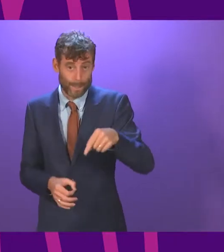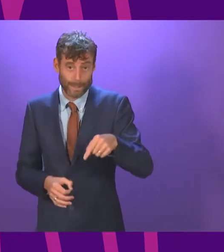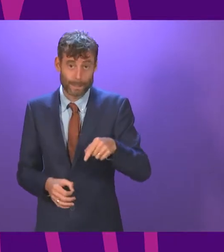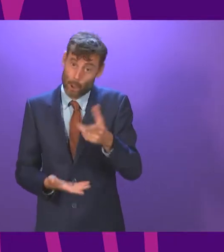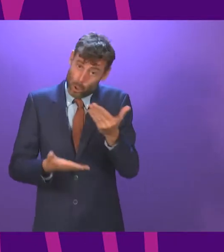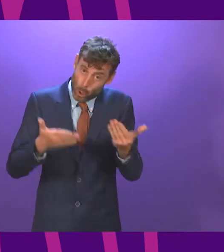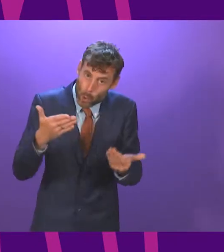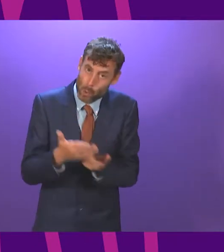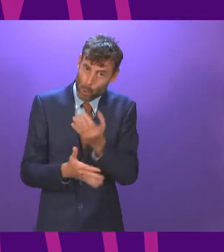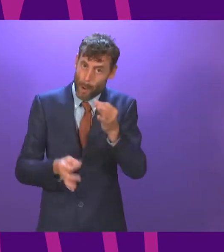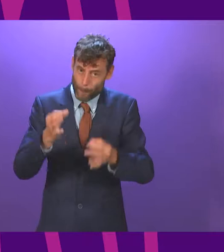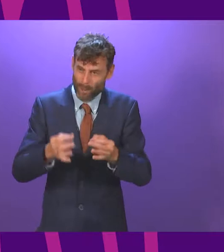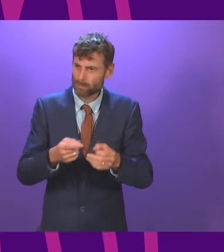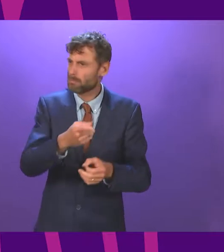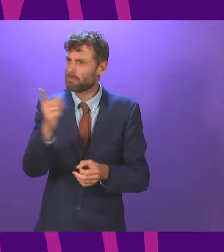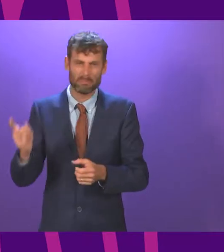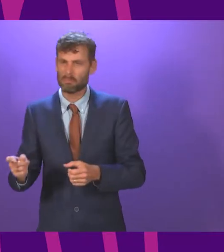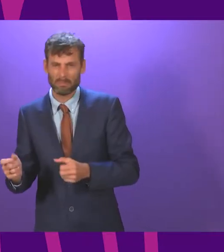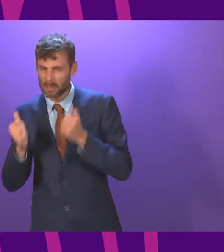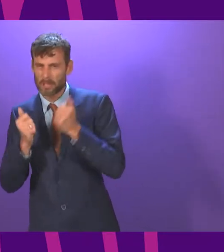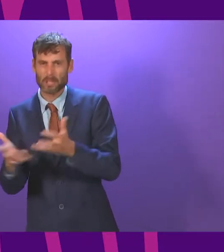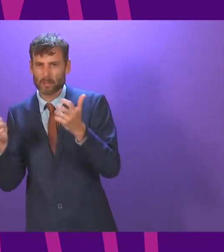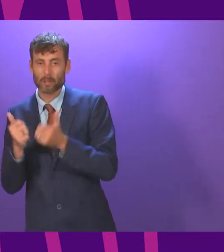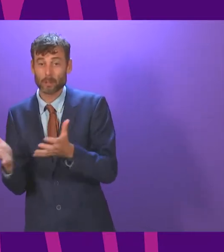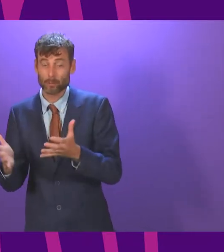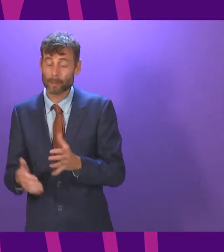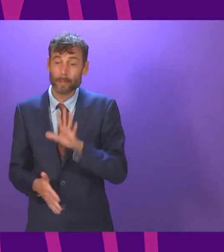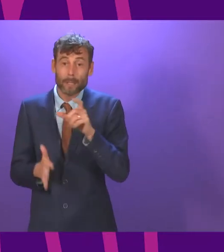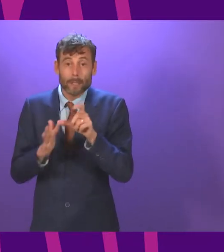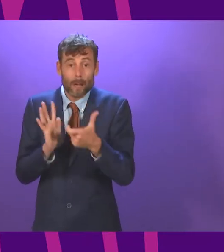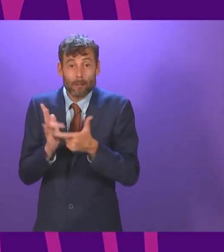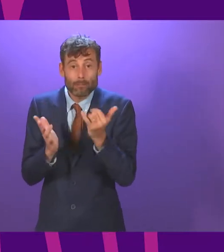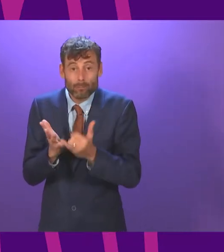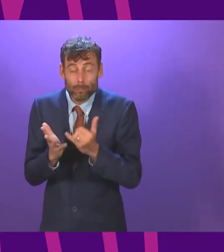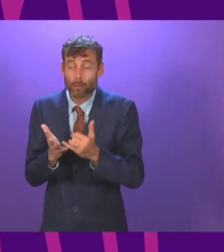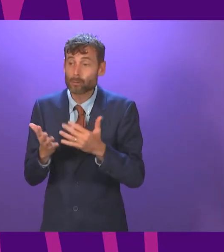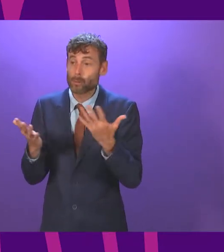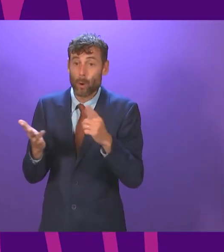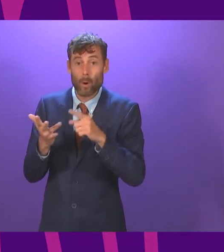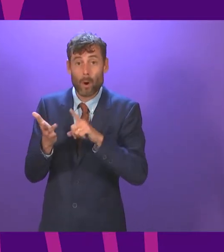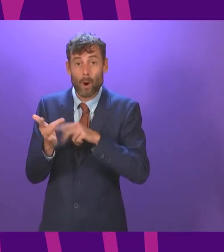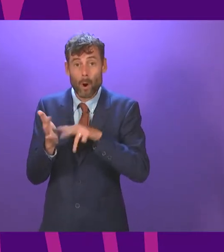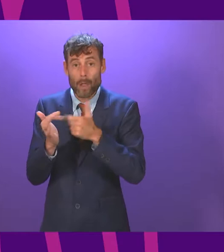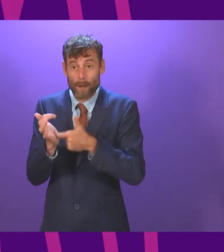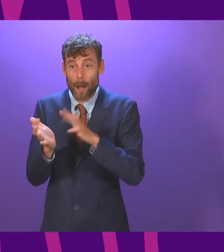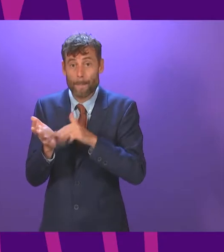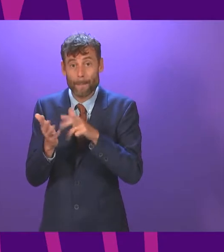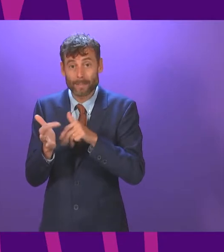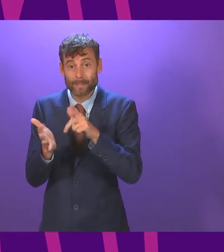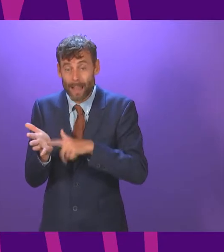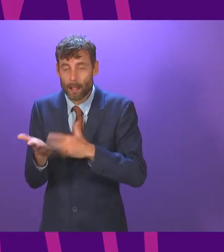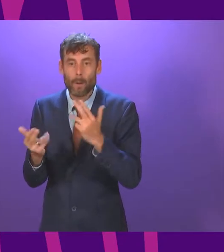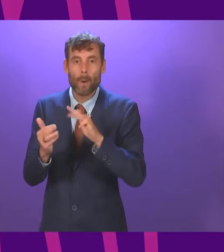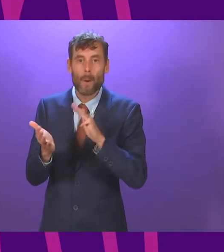today and I don't think that Douglas Ross or Oliver Mundell or Murdo Fraser